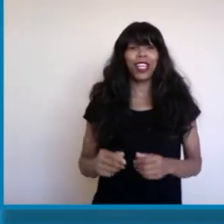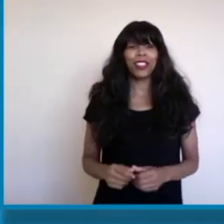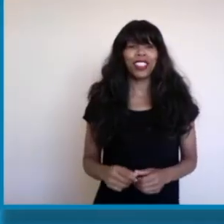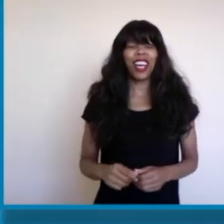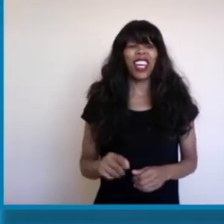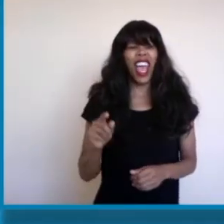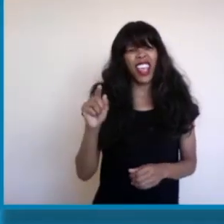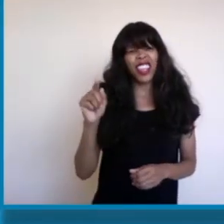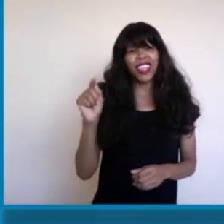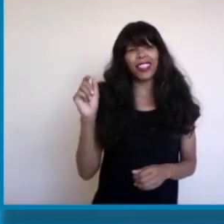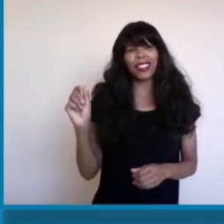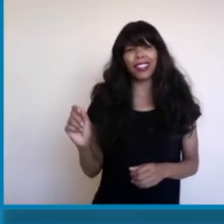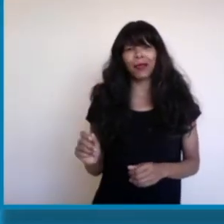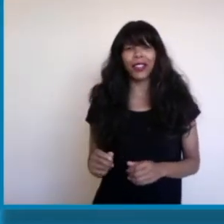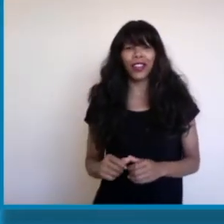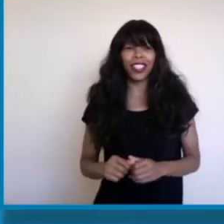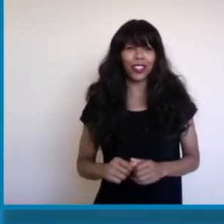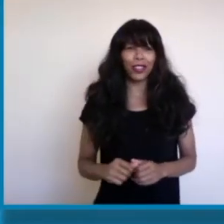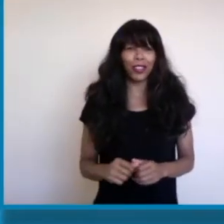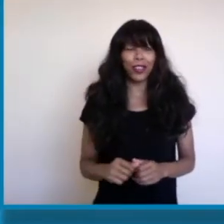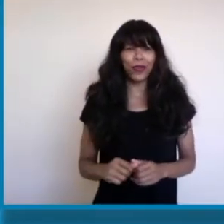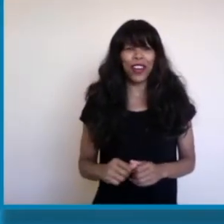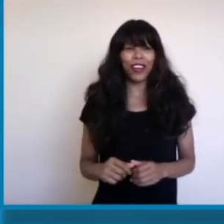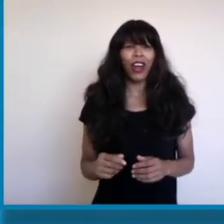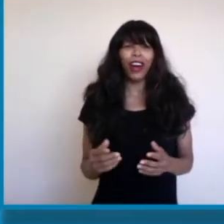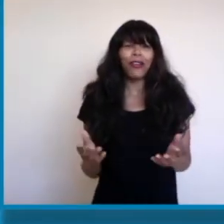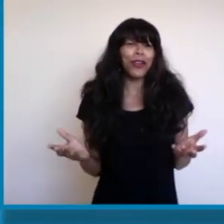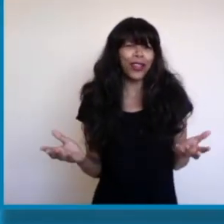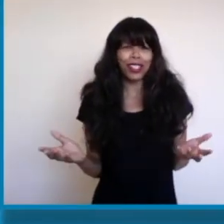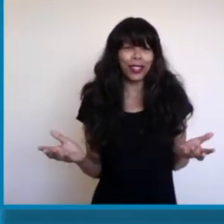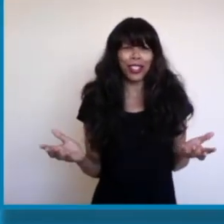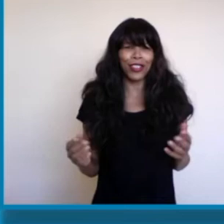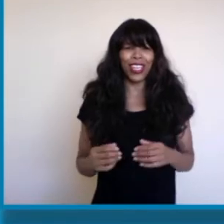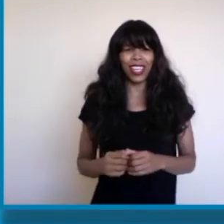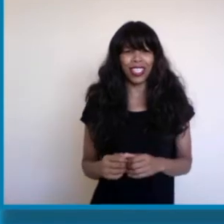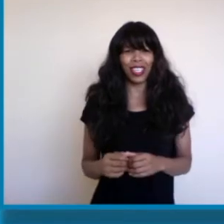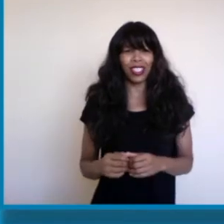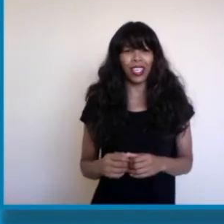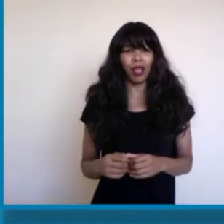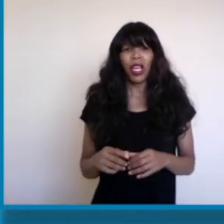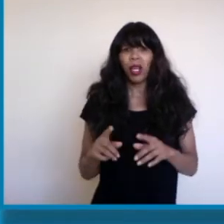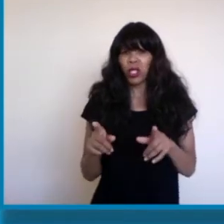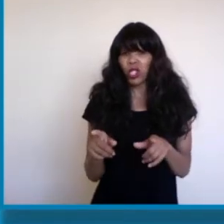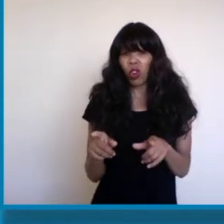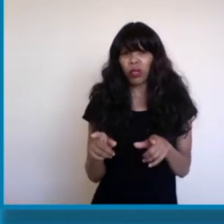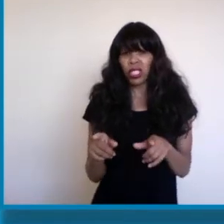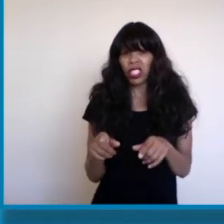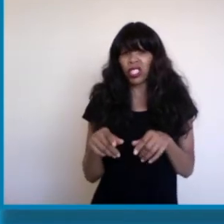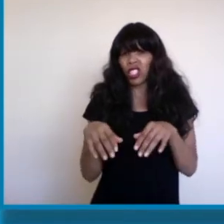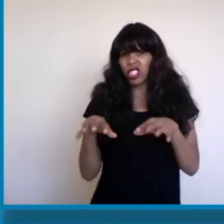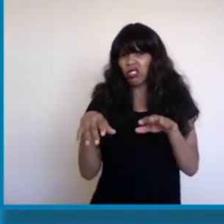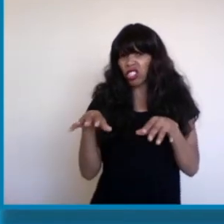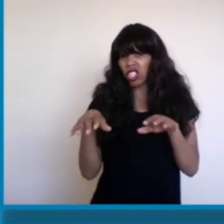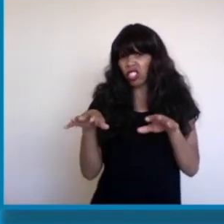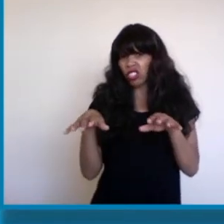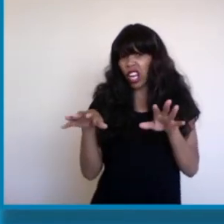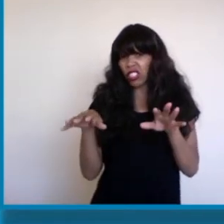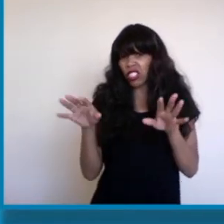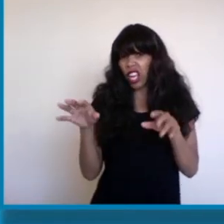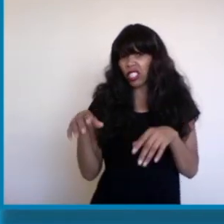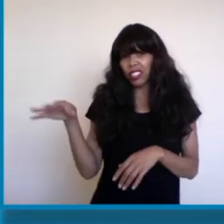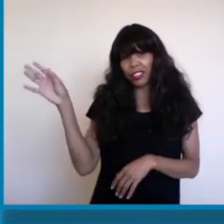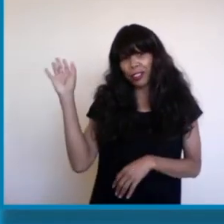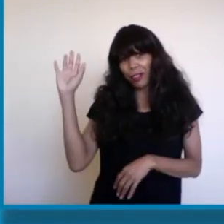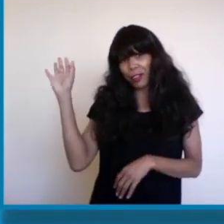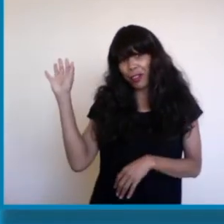I'm Dr. Donna and this has been your instant turn around. Of course, I'll see you guys next time. But don't be stingy. Share your